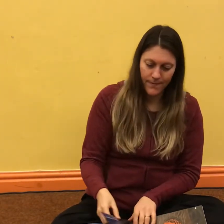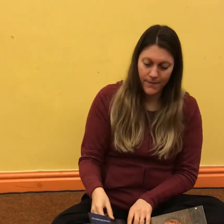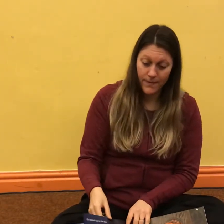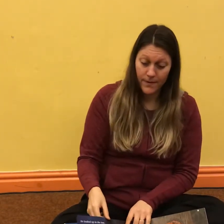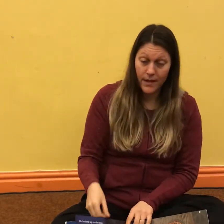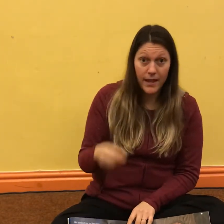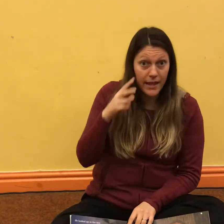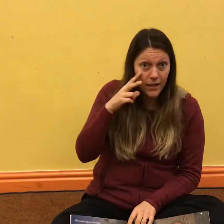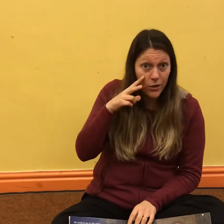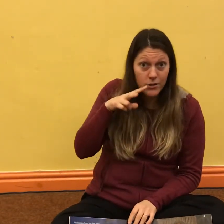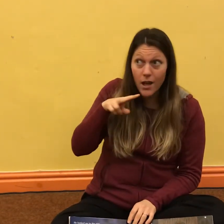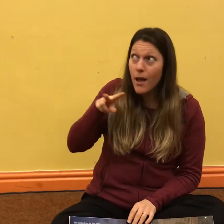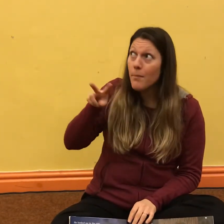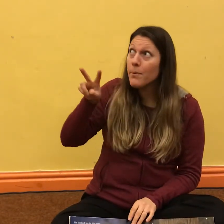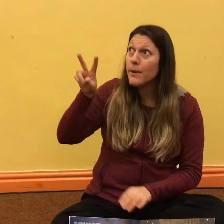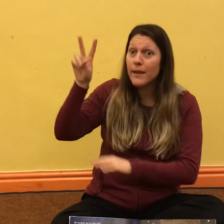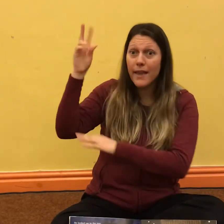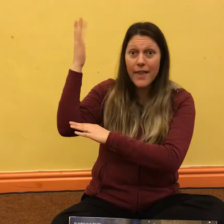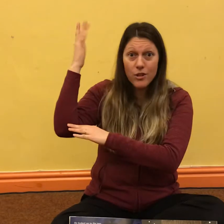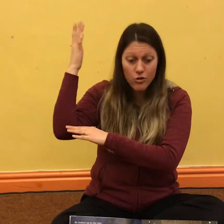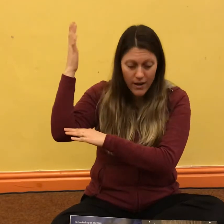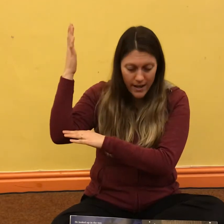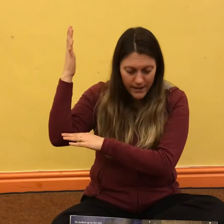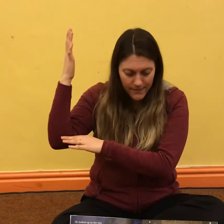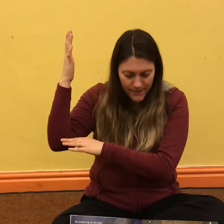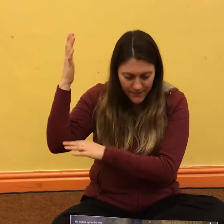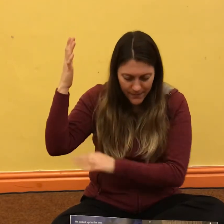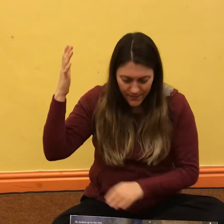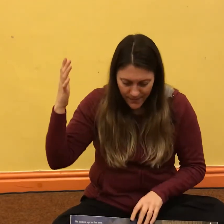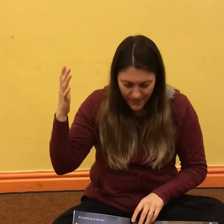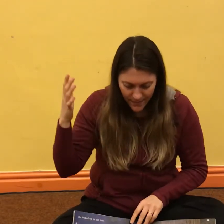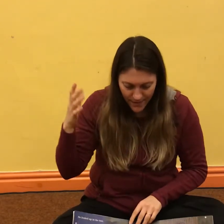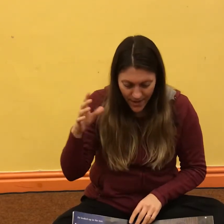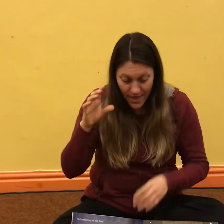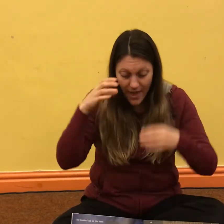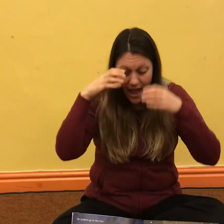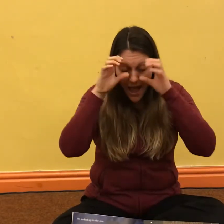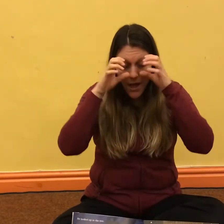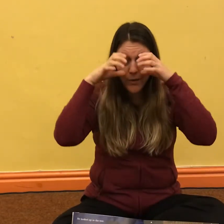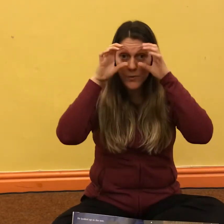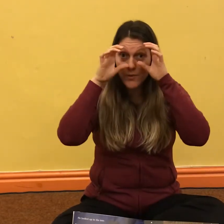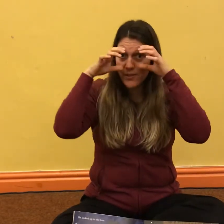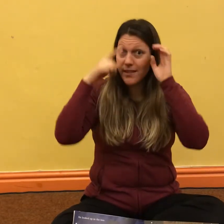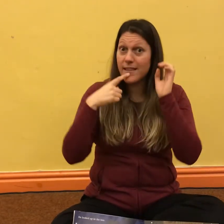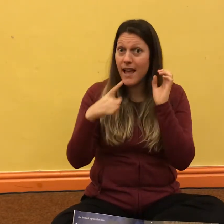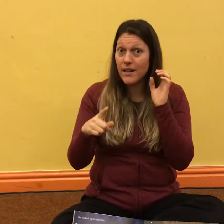He looked up in the tree. The owls said,